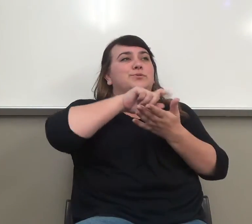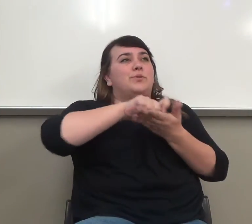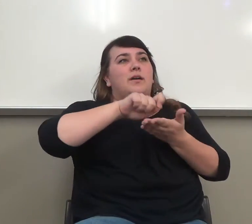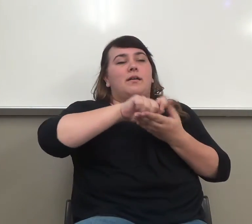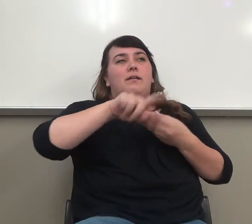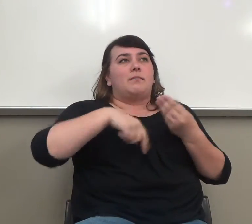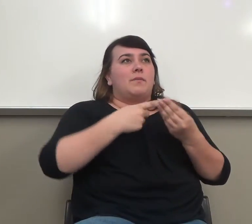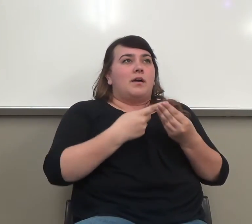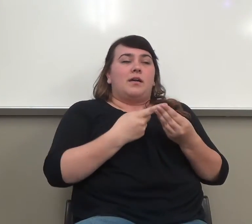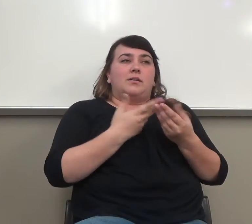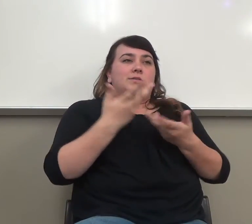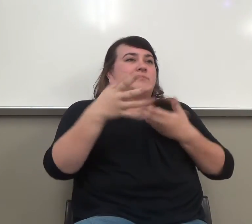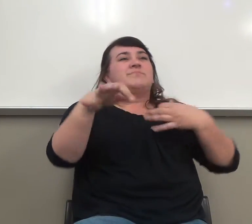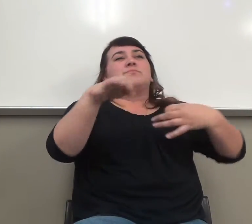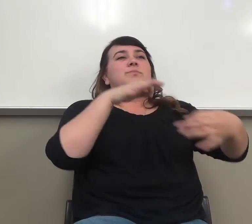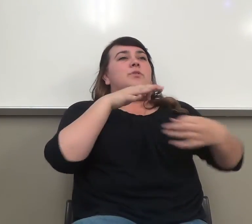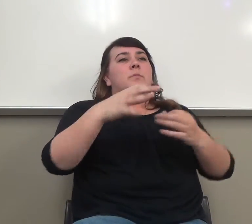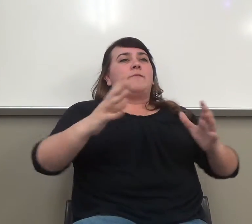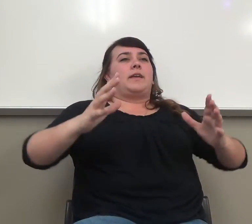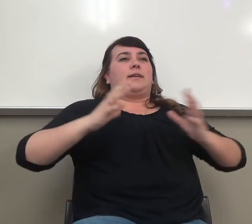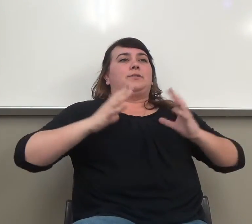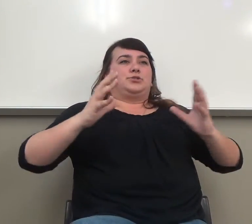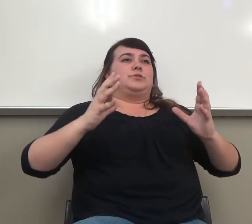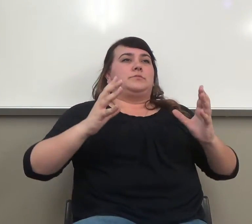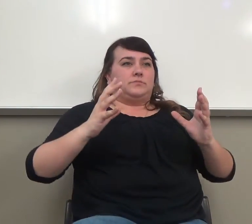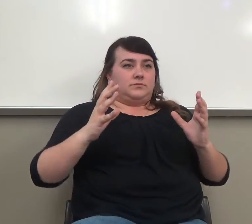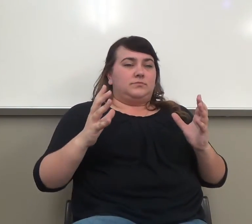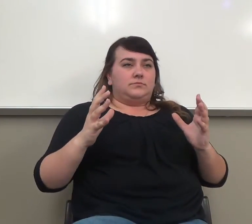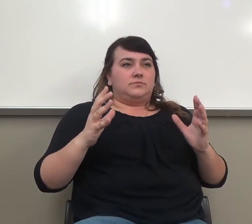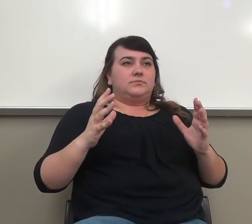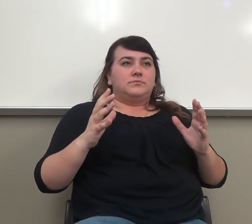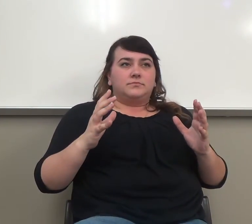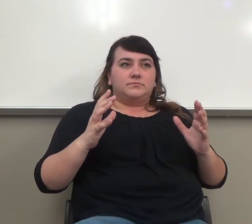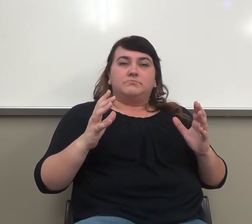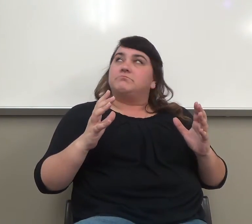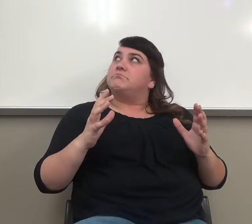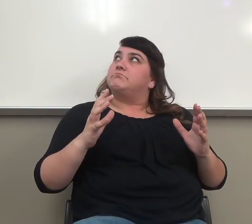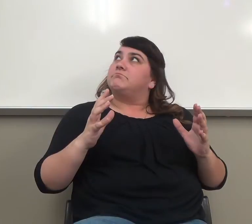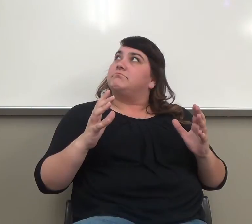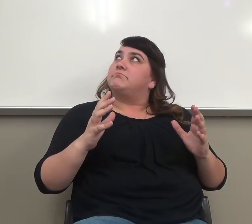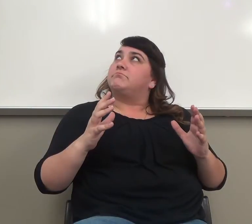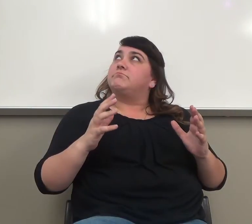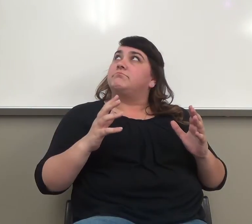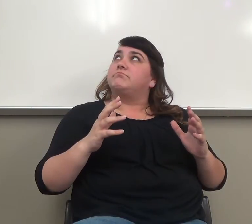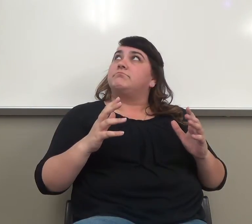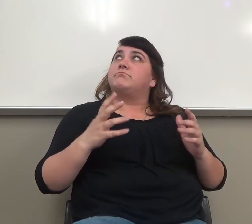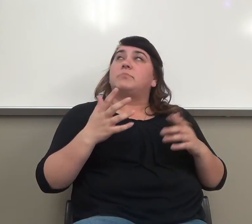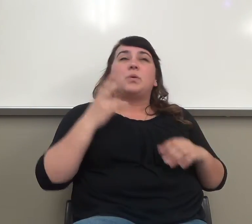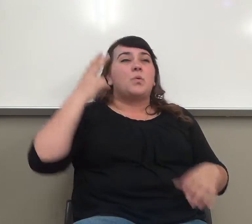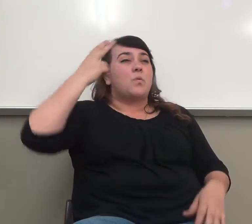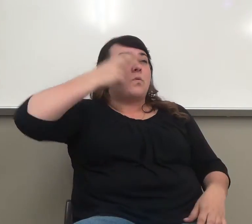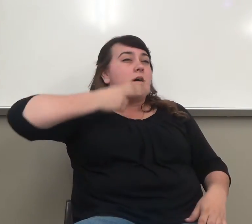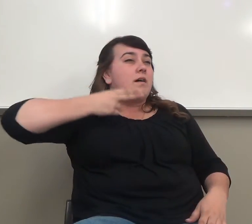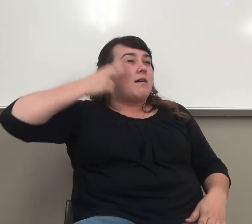just going to describe a vacation. Okay. She has Hawaii, Paris,